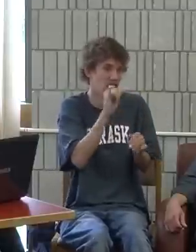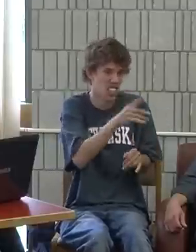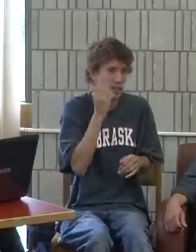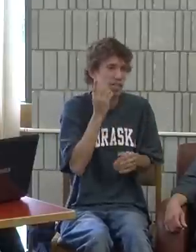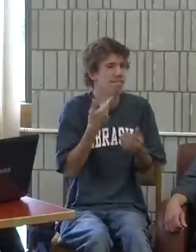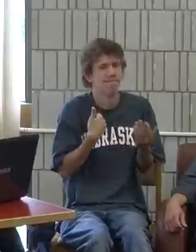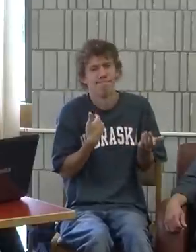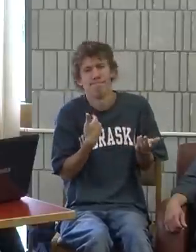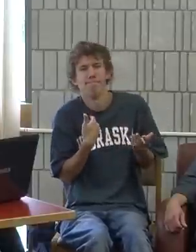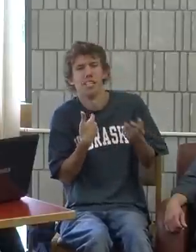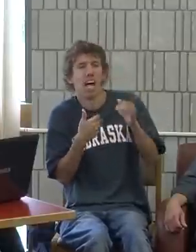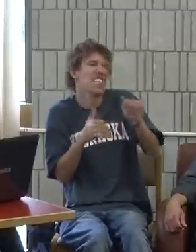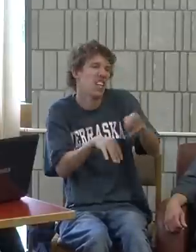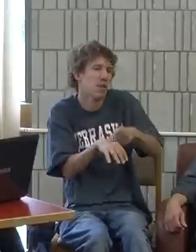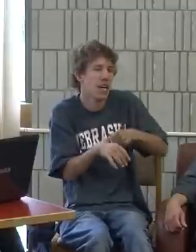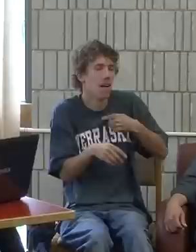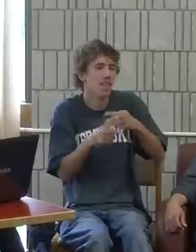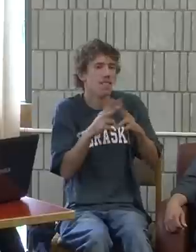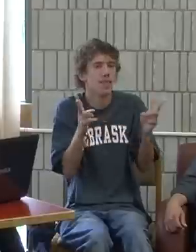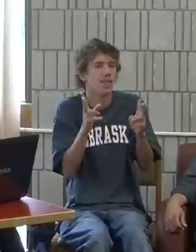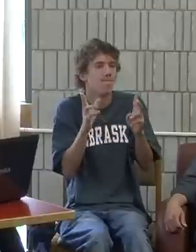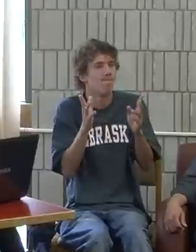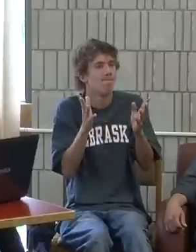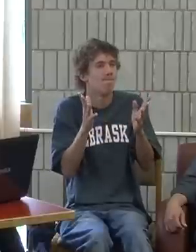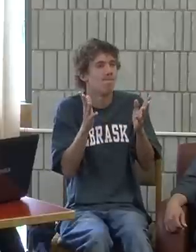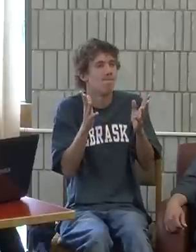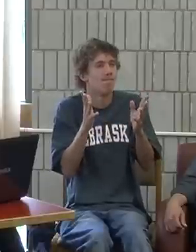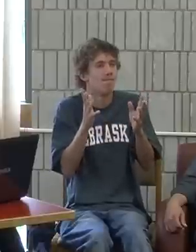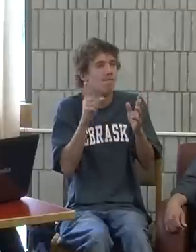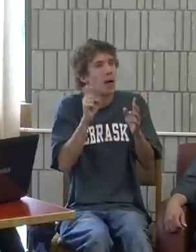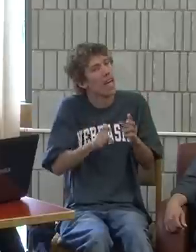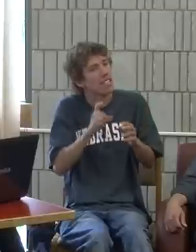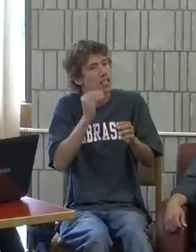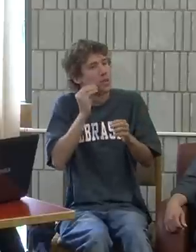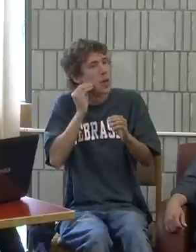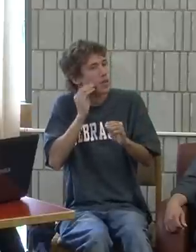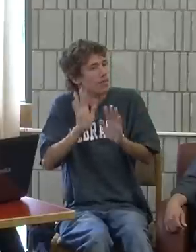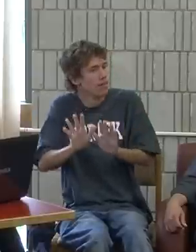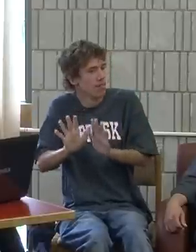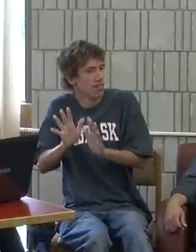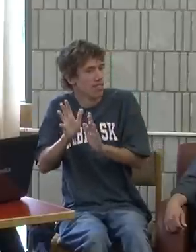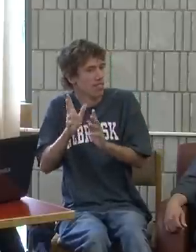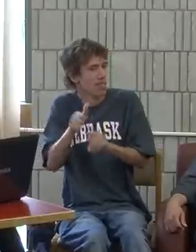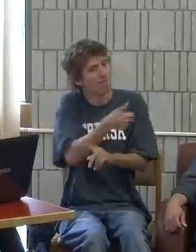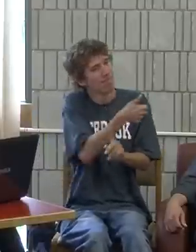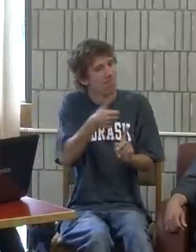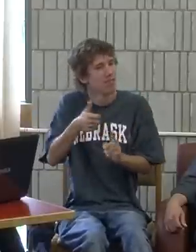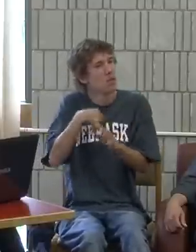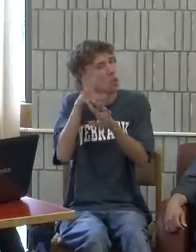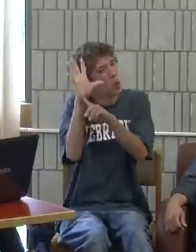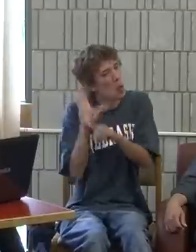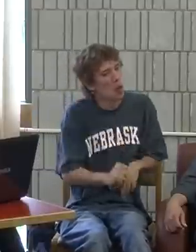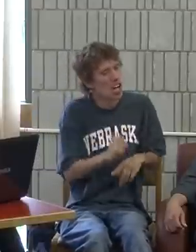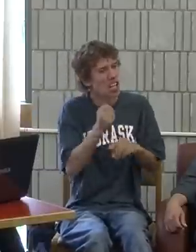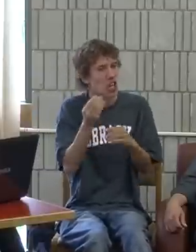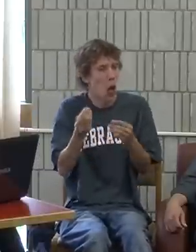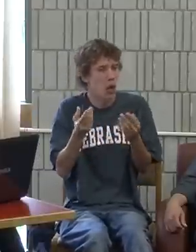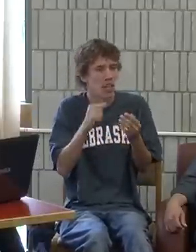pay for that transportation. And so I didn't want to stay in a dorm either. I wanted to be in a home environment and just commute to